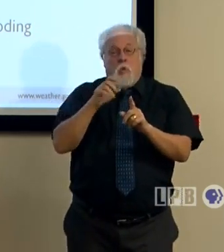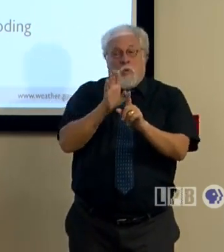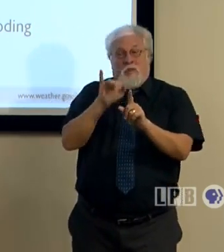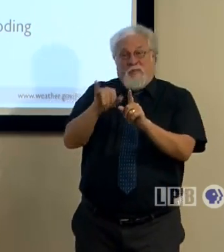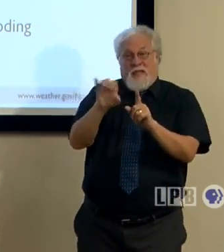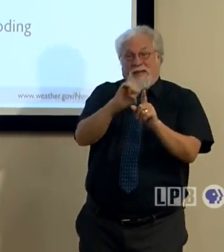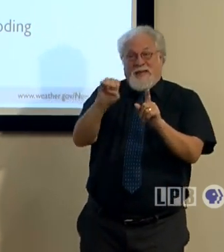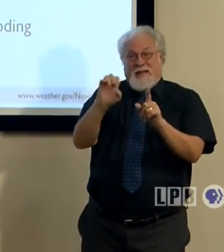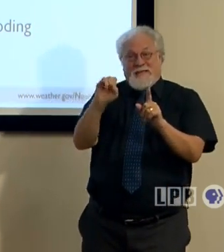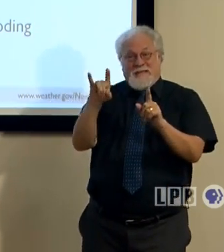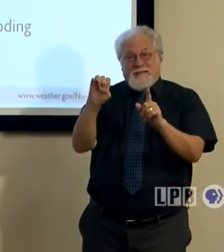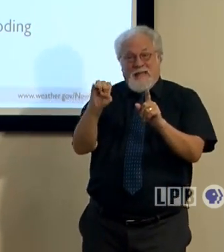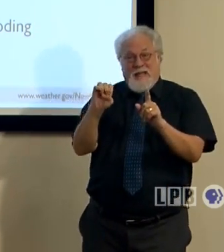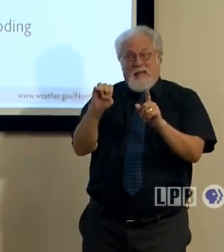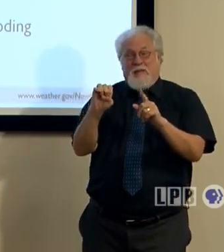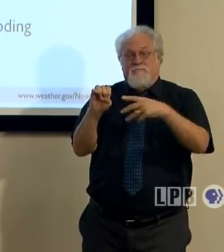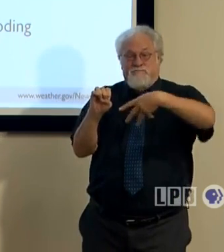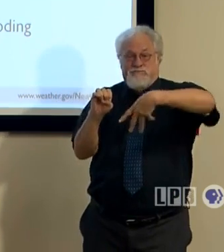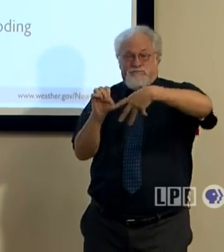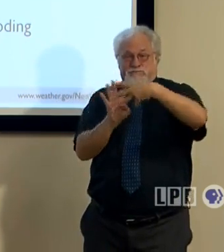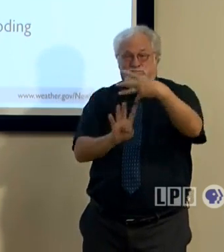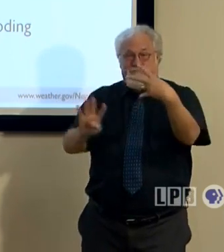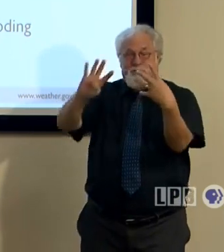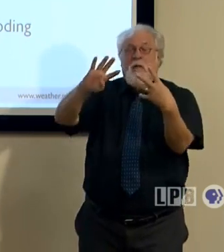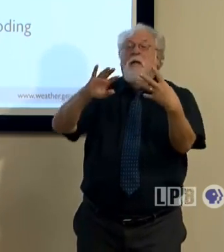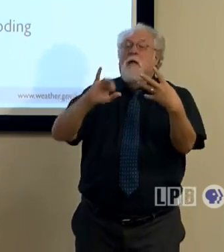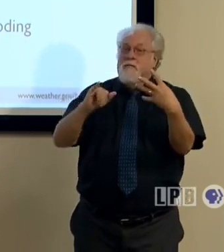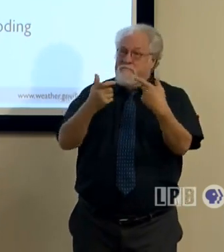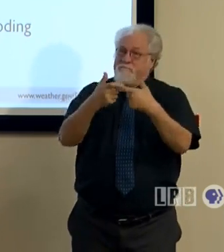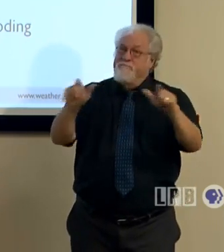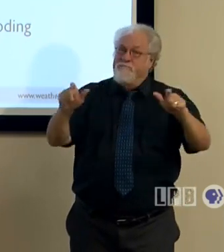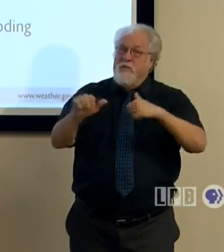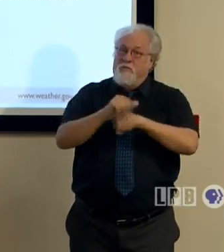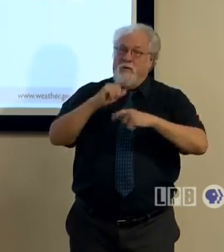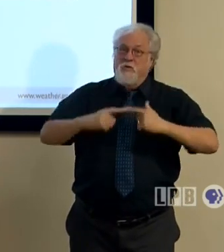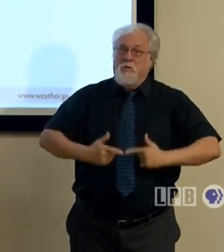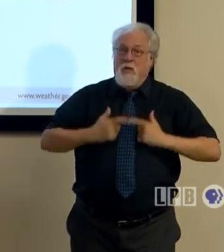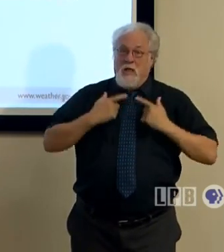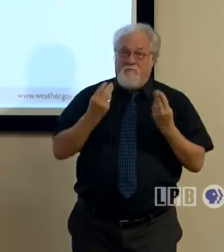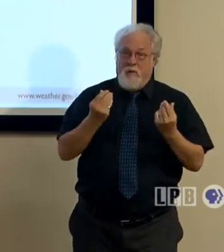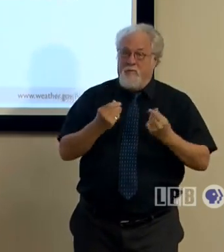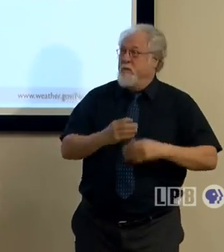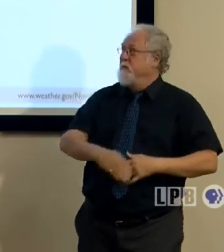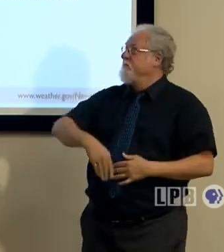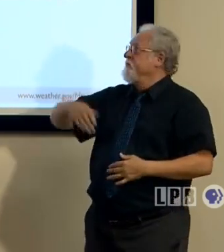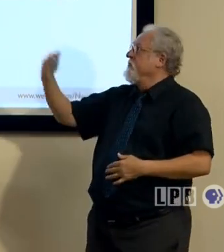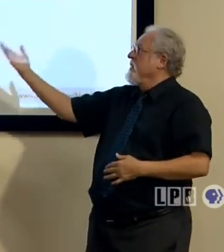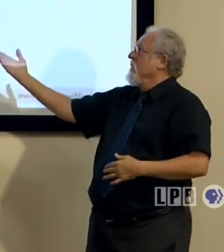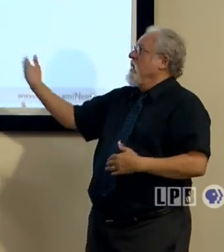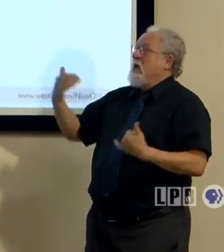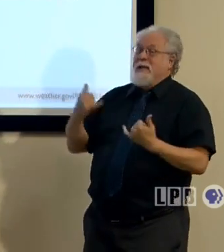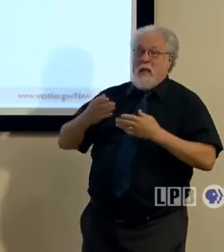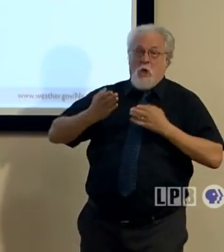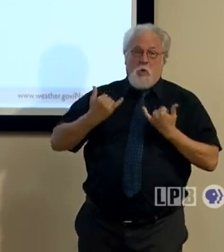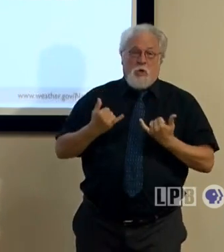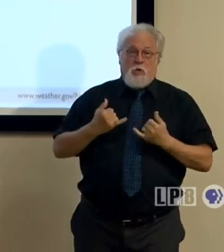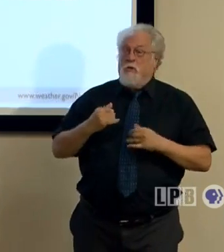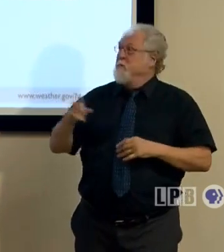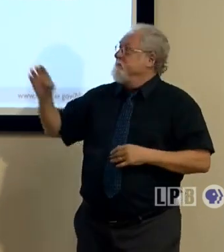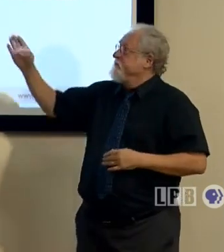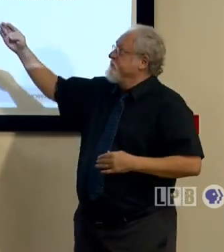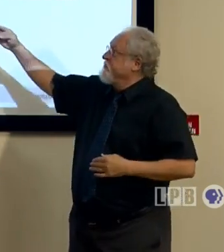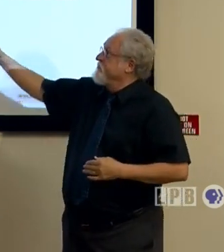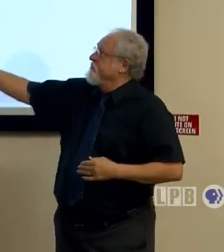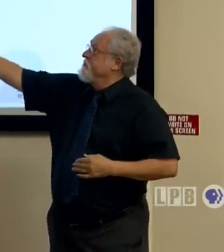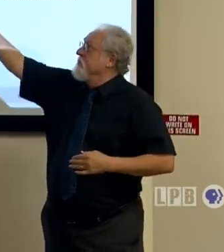being on that side, again, that is a significant threat to life and property. If we can go ahead and jump to the next slide. So here's the current track right now as